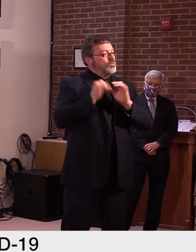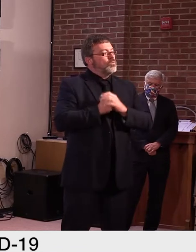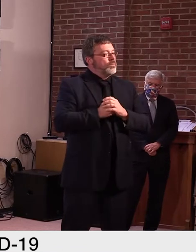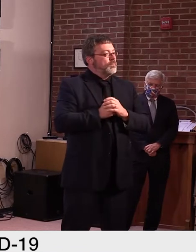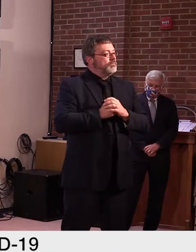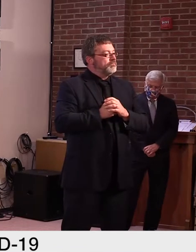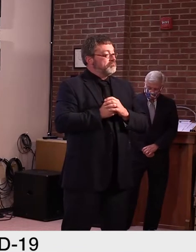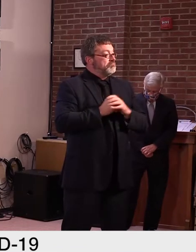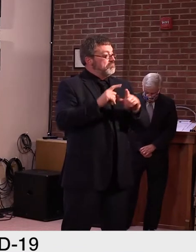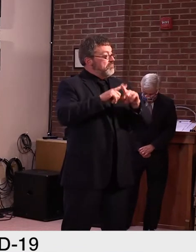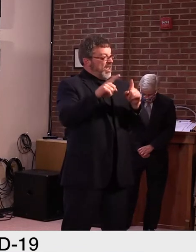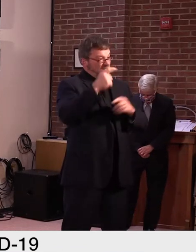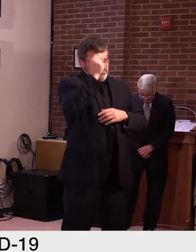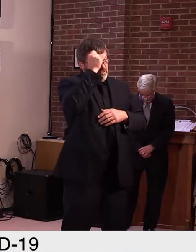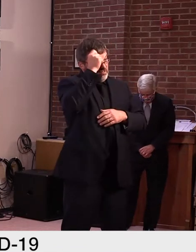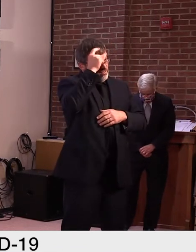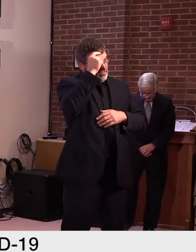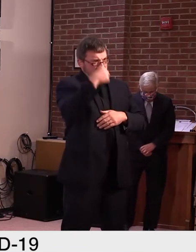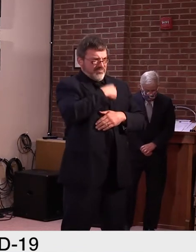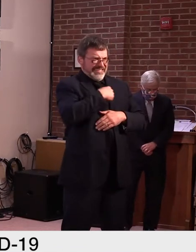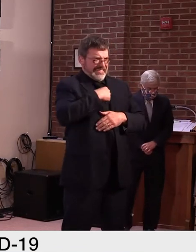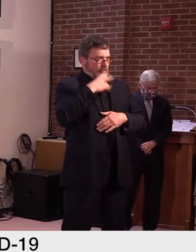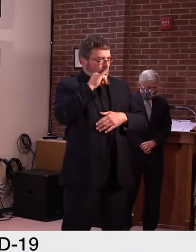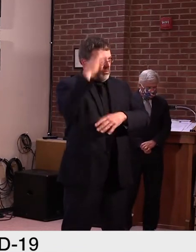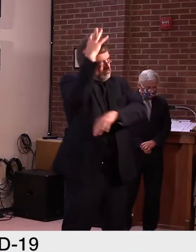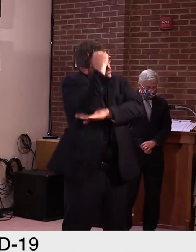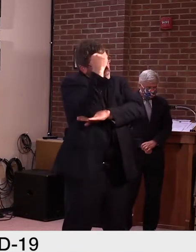lower than cases that they're seeing across the rest of the country.